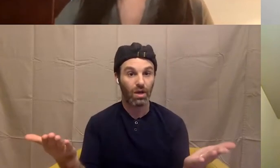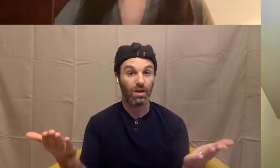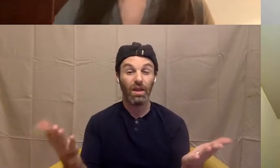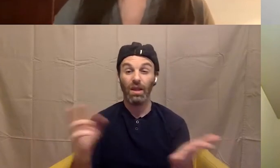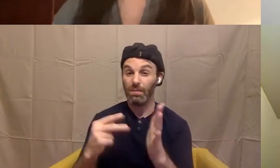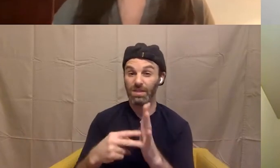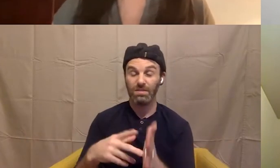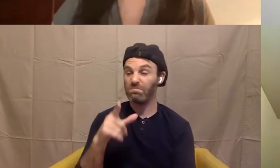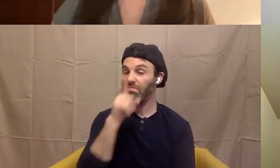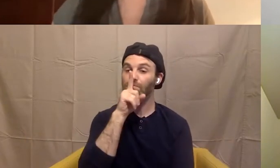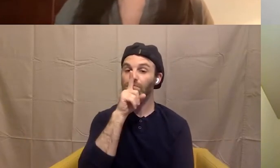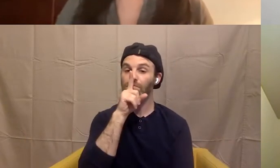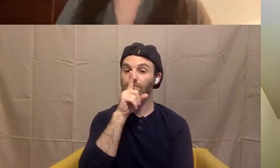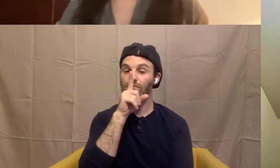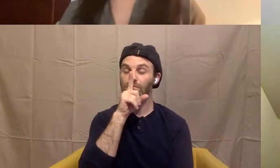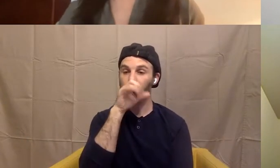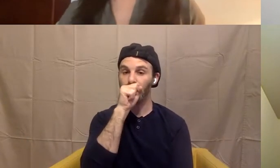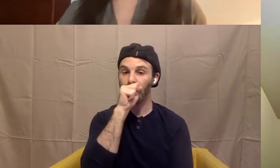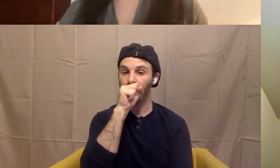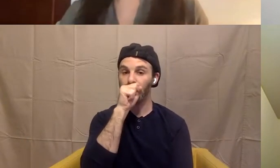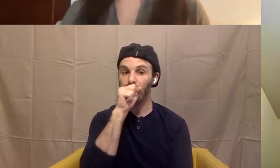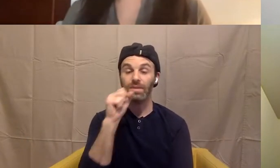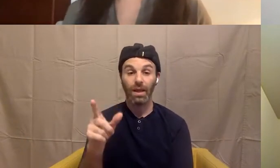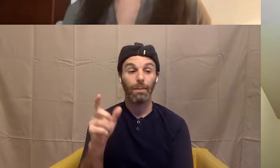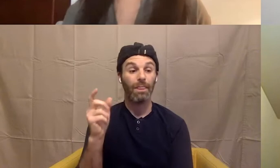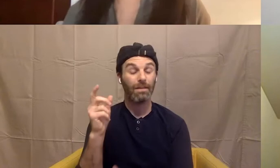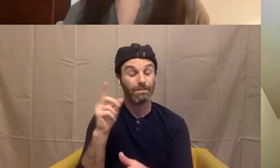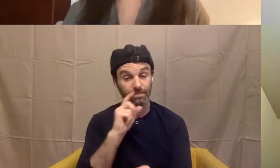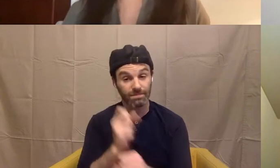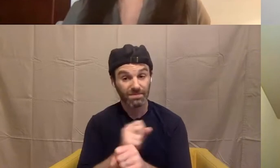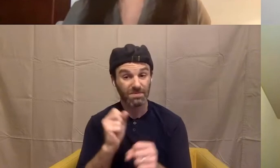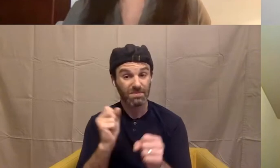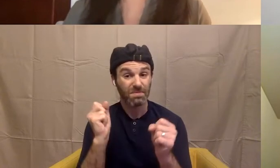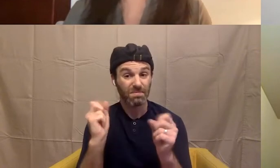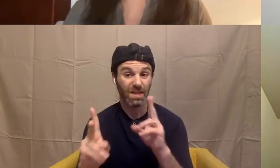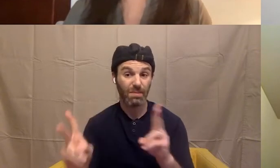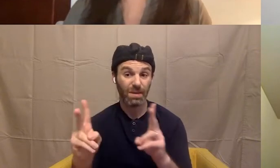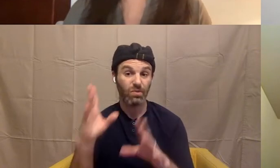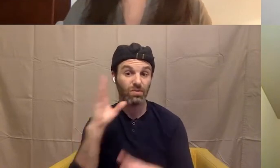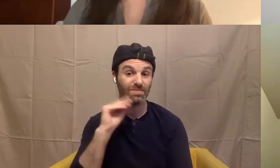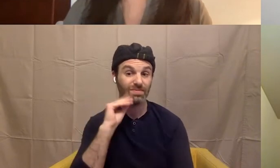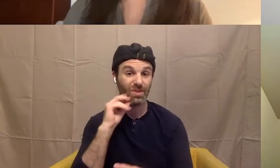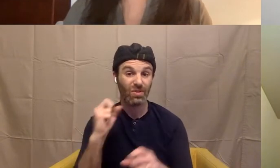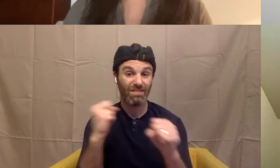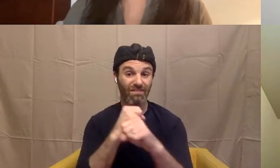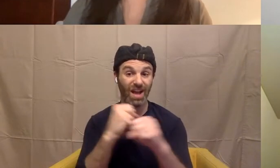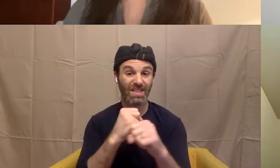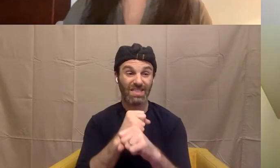Um, and the fact is that lots of us have experiences of violence that are complicated. Um, and that